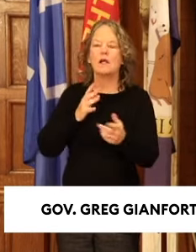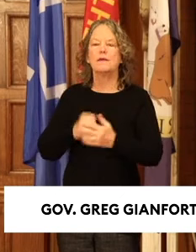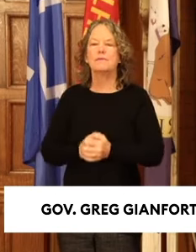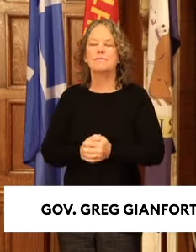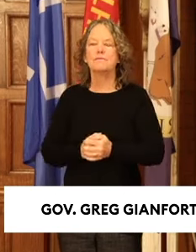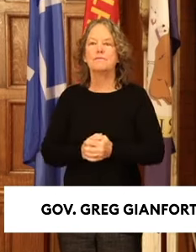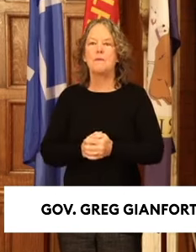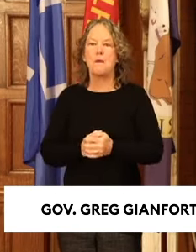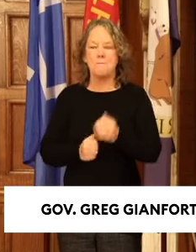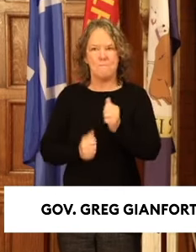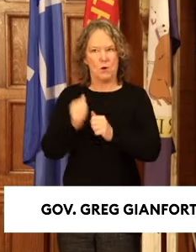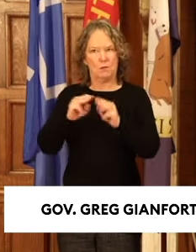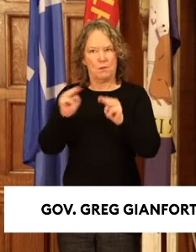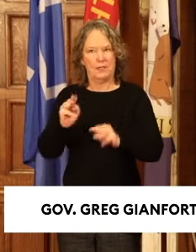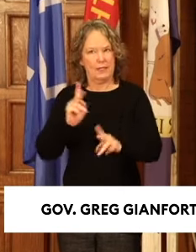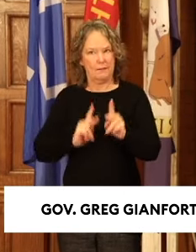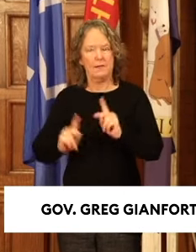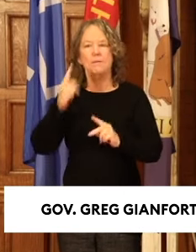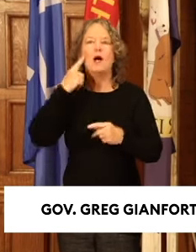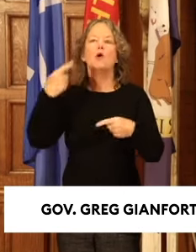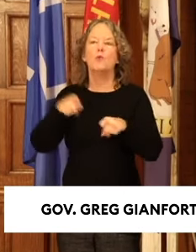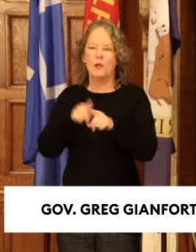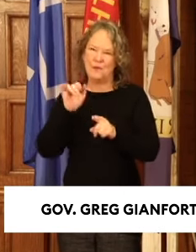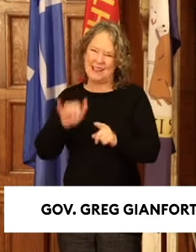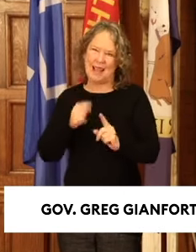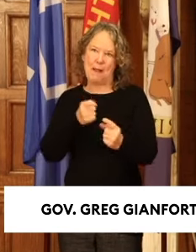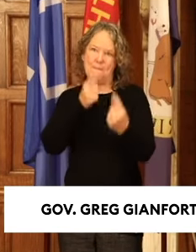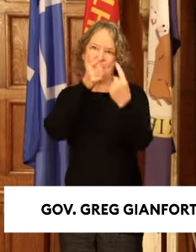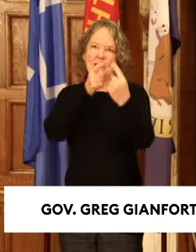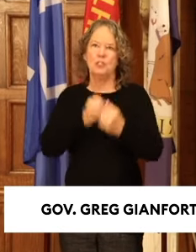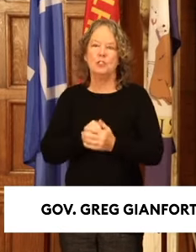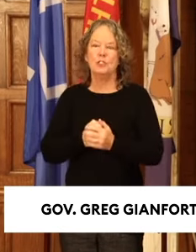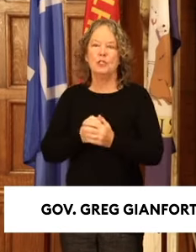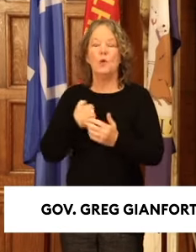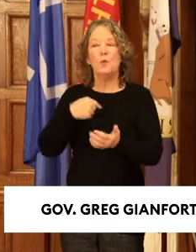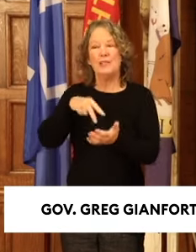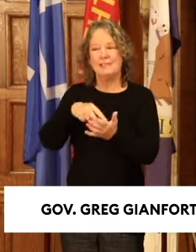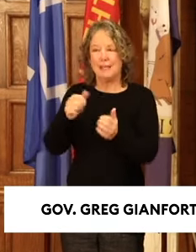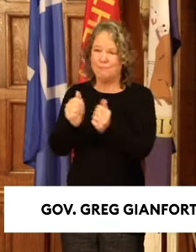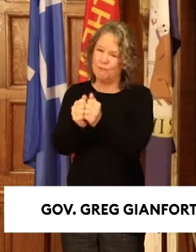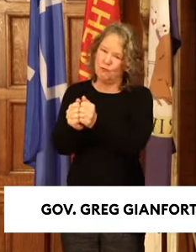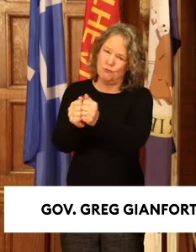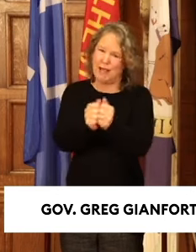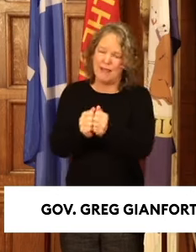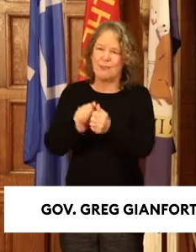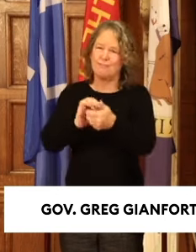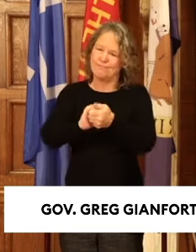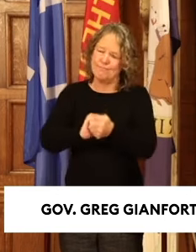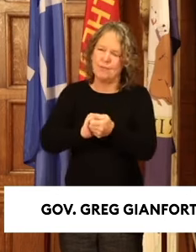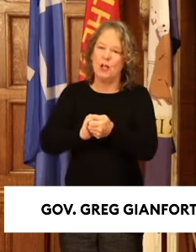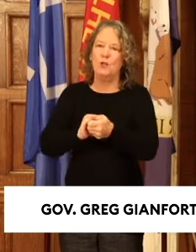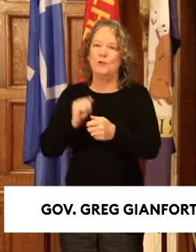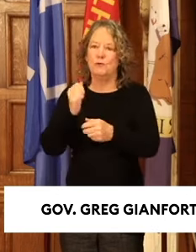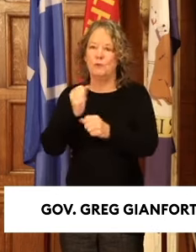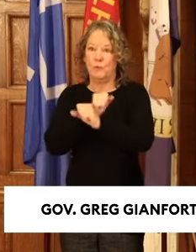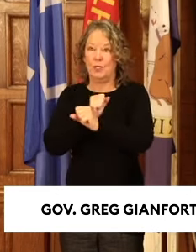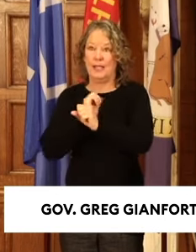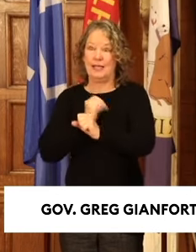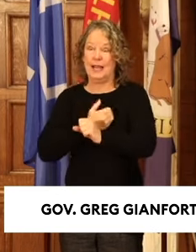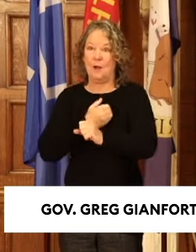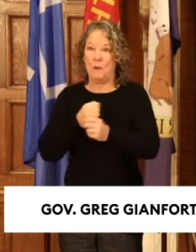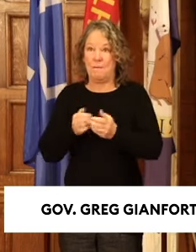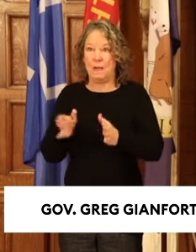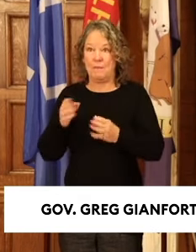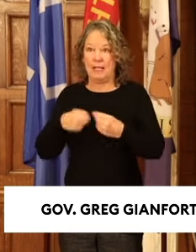most Montanans would agree with this mission. We stand together to protect our public lands for future